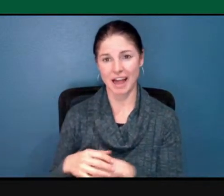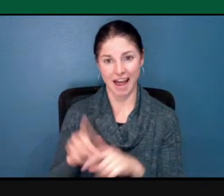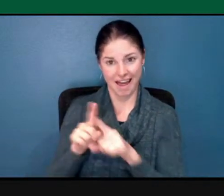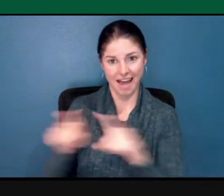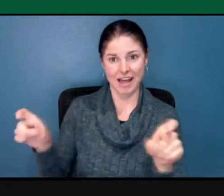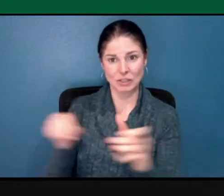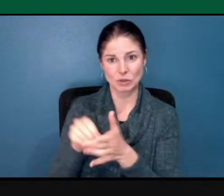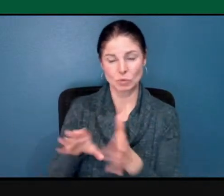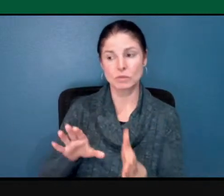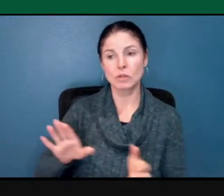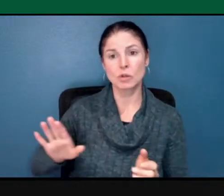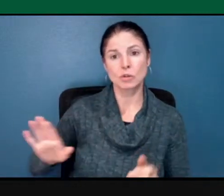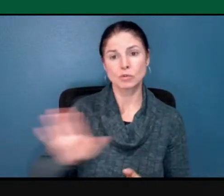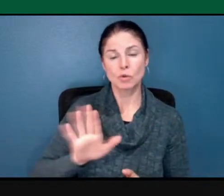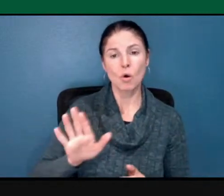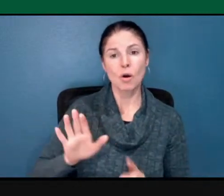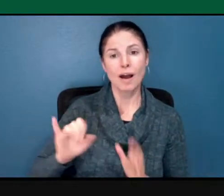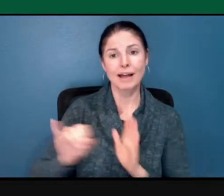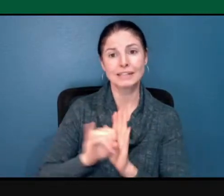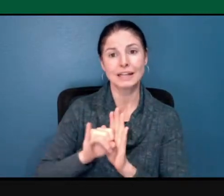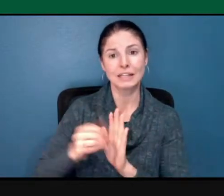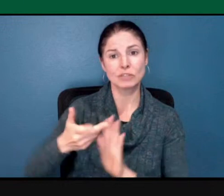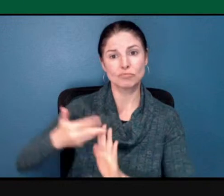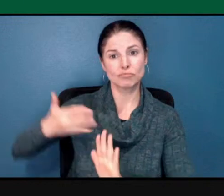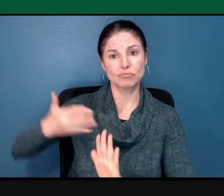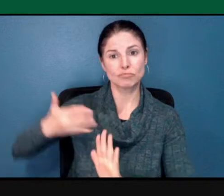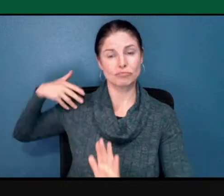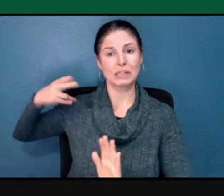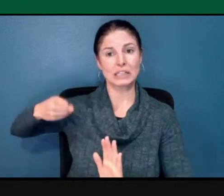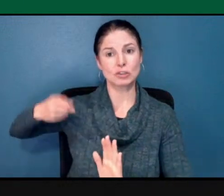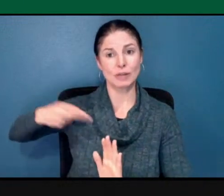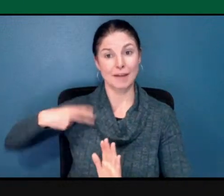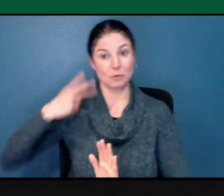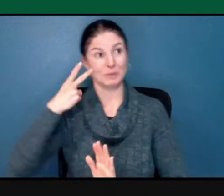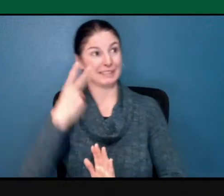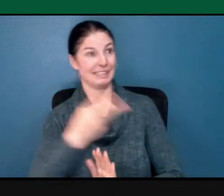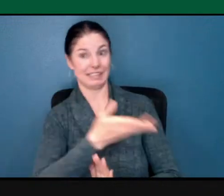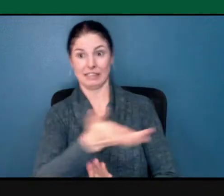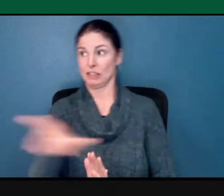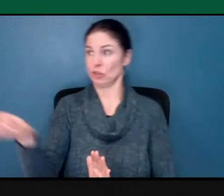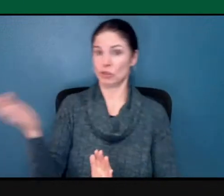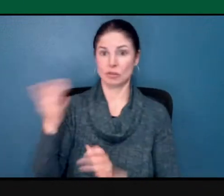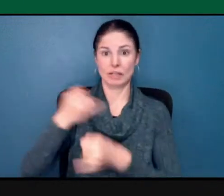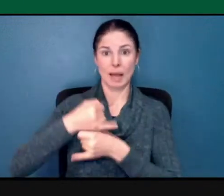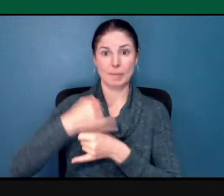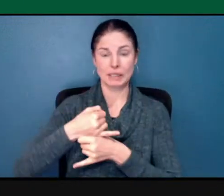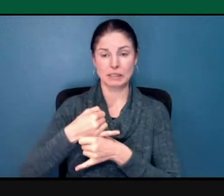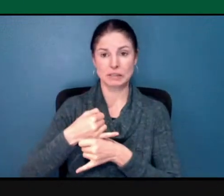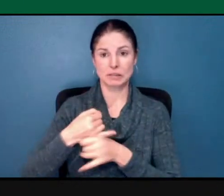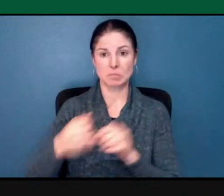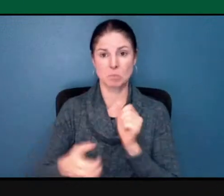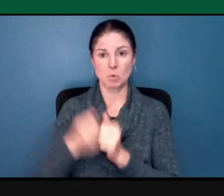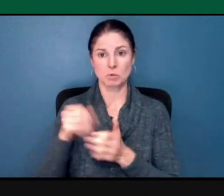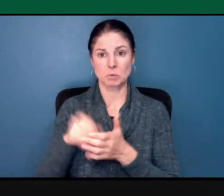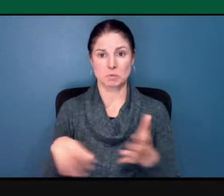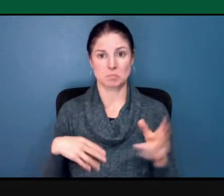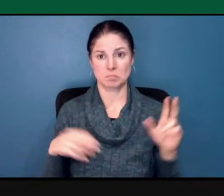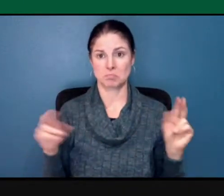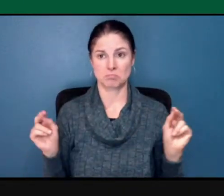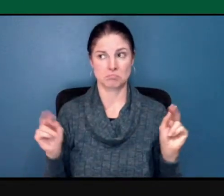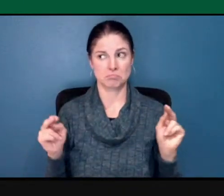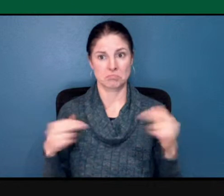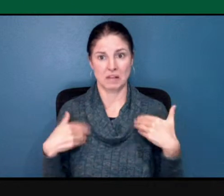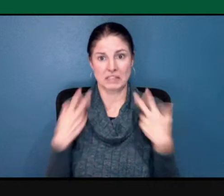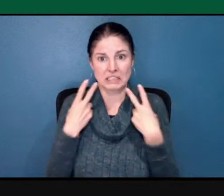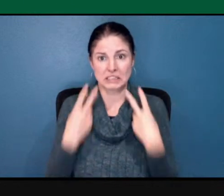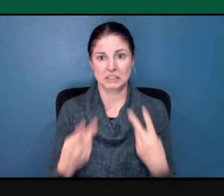historical identities here on campus? And for the most part, they said no, right? And so that was the idea that